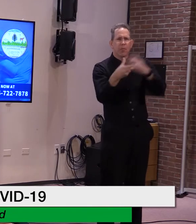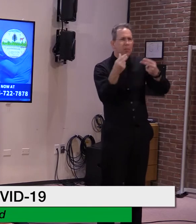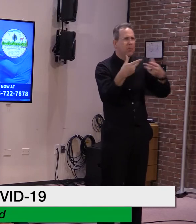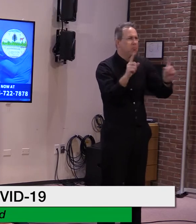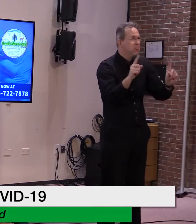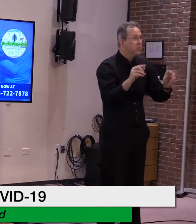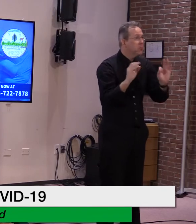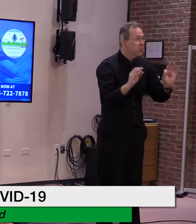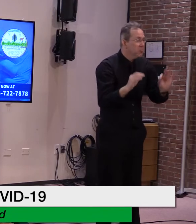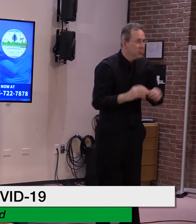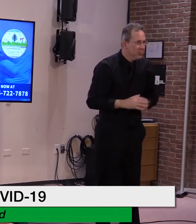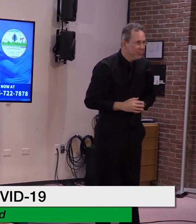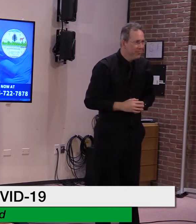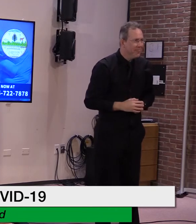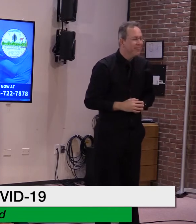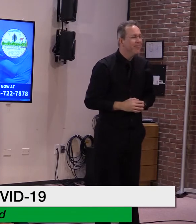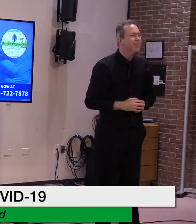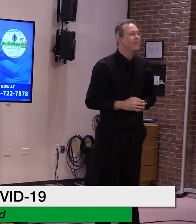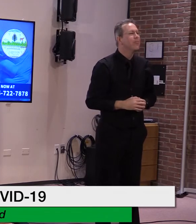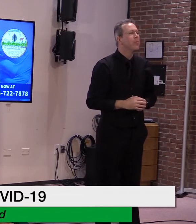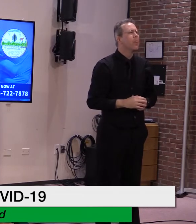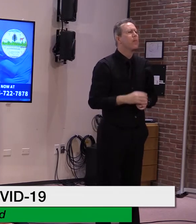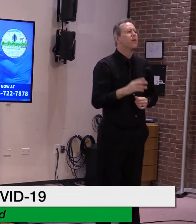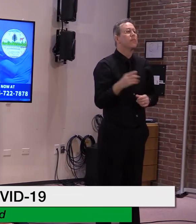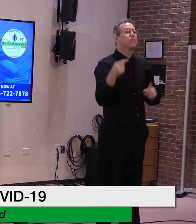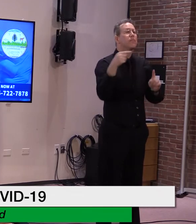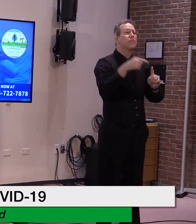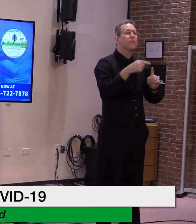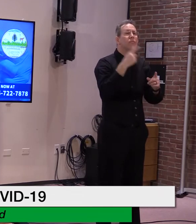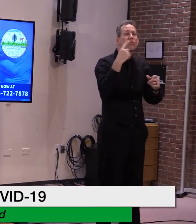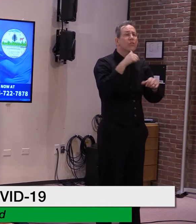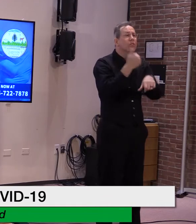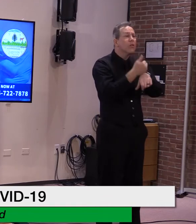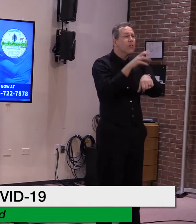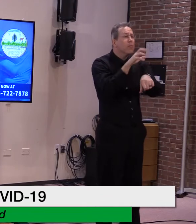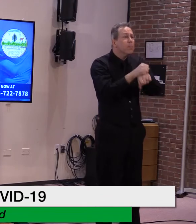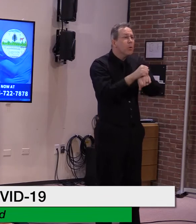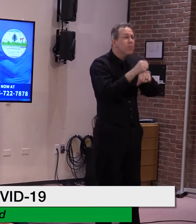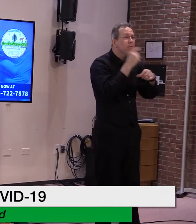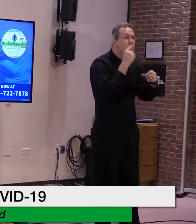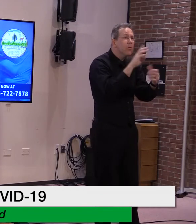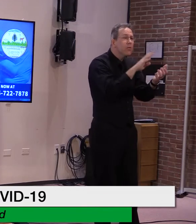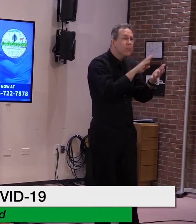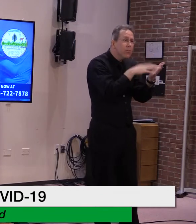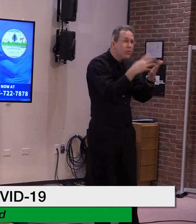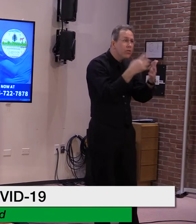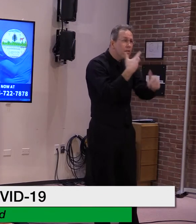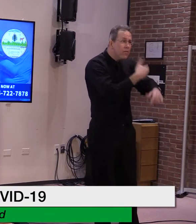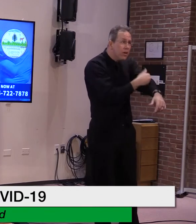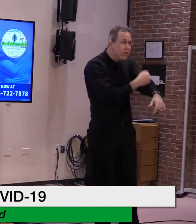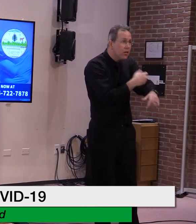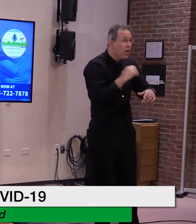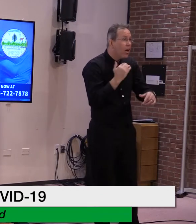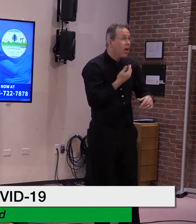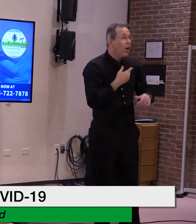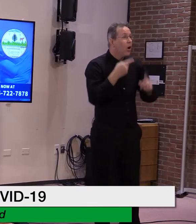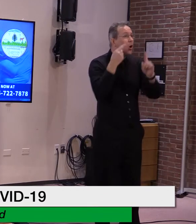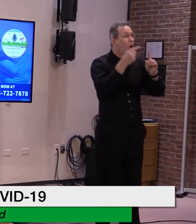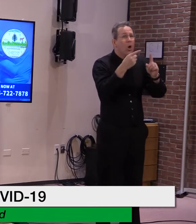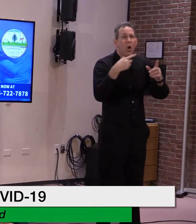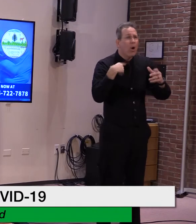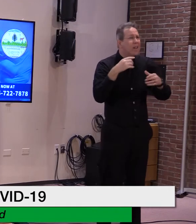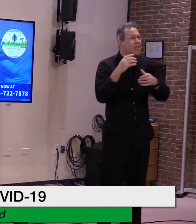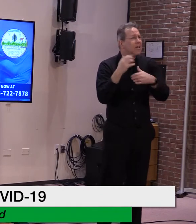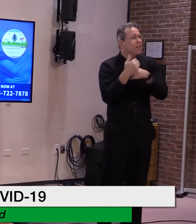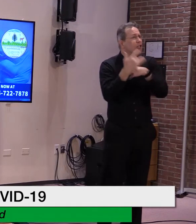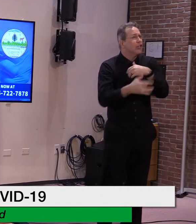about vaccine appointments. As you know, our goal is to make it easier for Vermonters to get vaccinated as soon as possible for the next six days. We